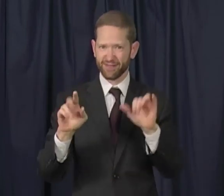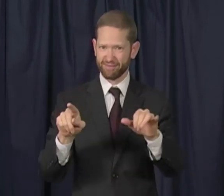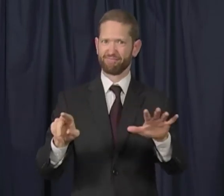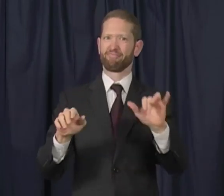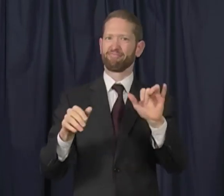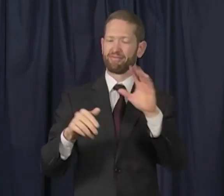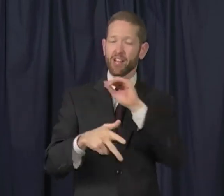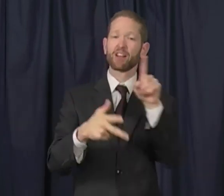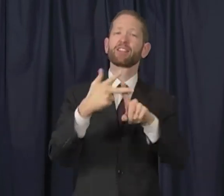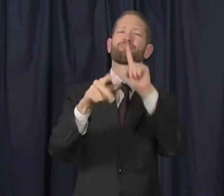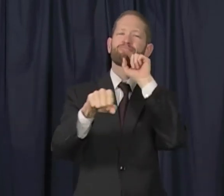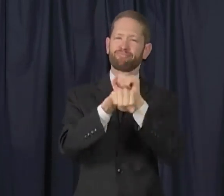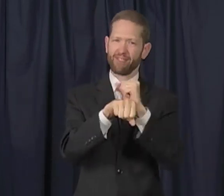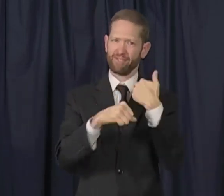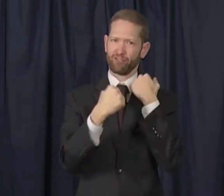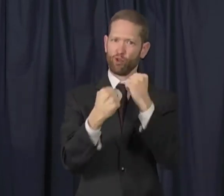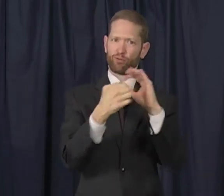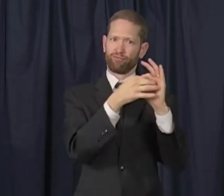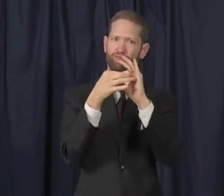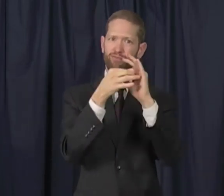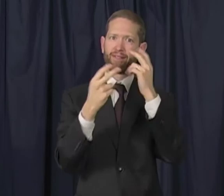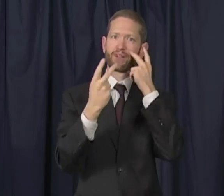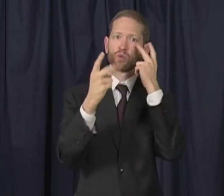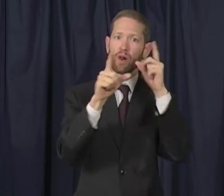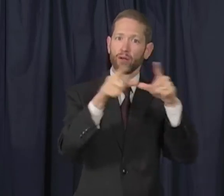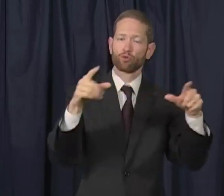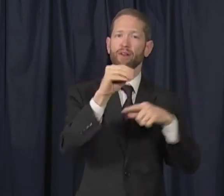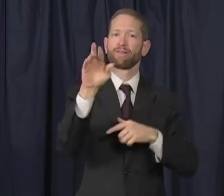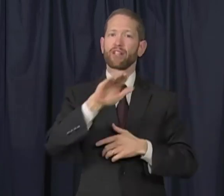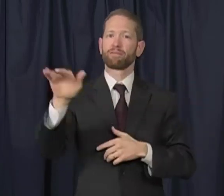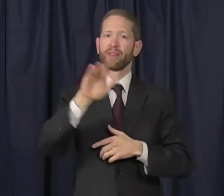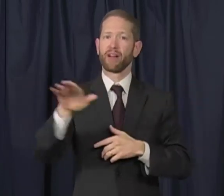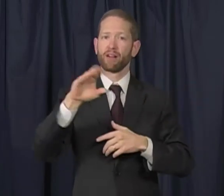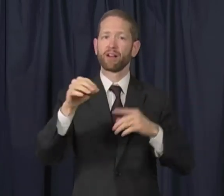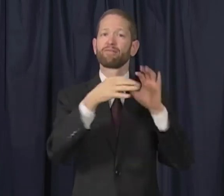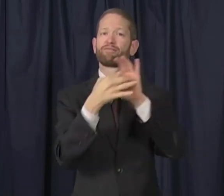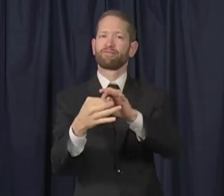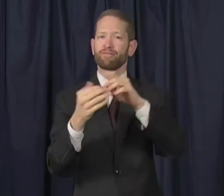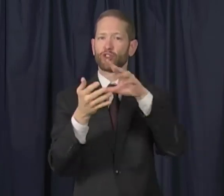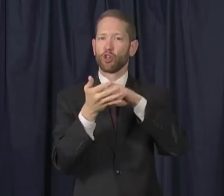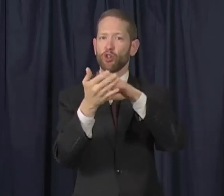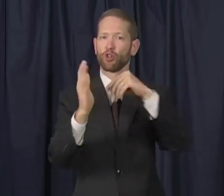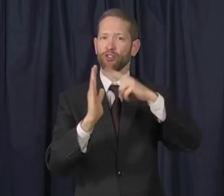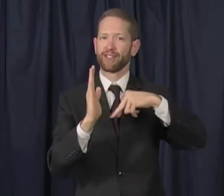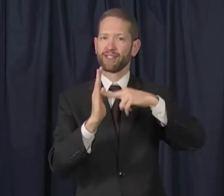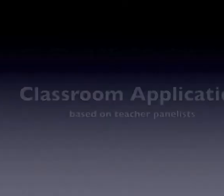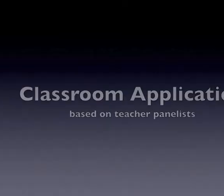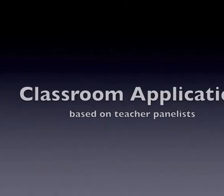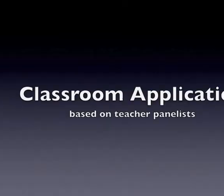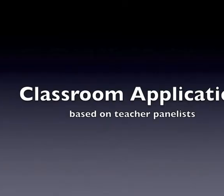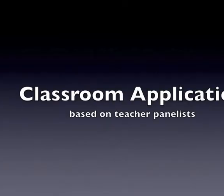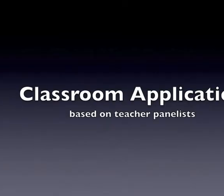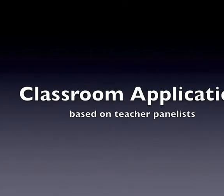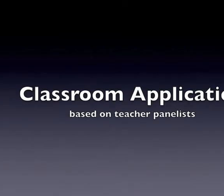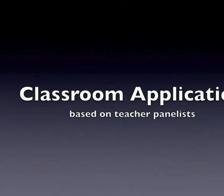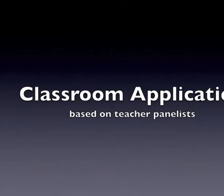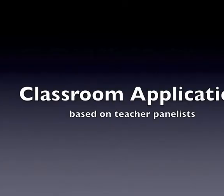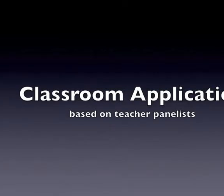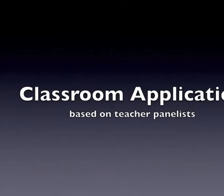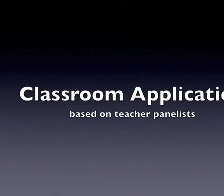fingerspelling. So there is the strong connection between visual language and fingerspelling in learning to read